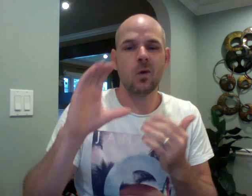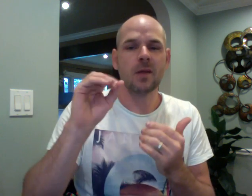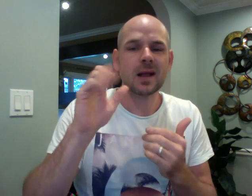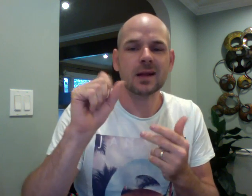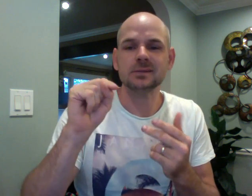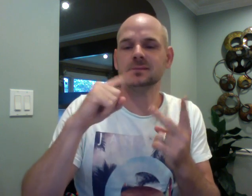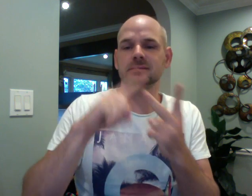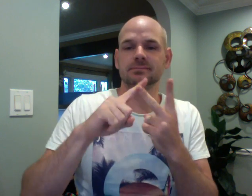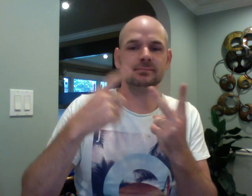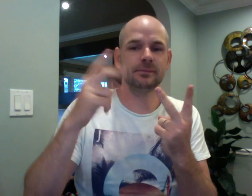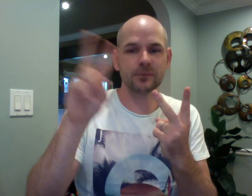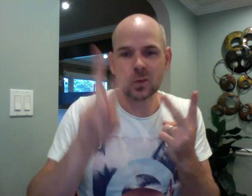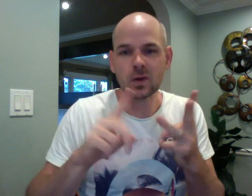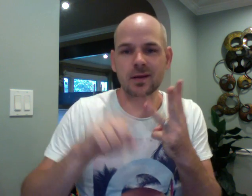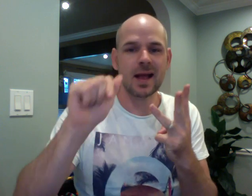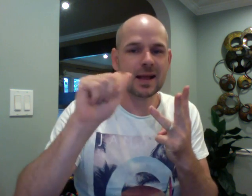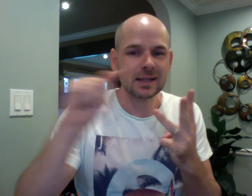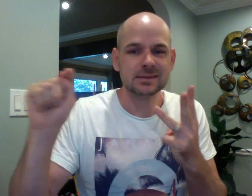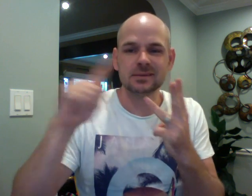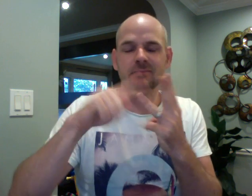You can't get it. I need to throw it.